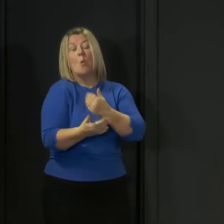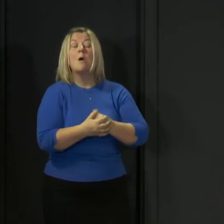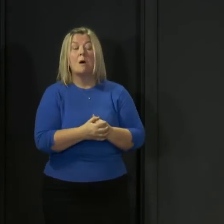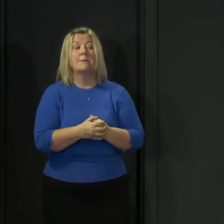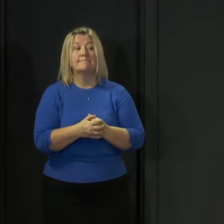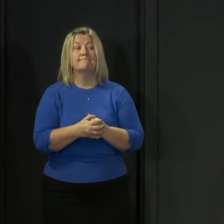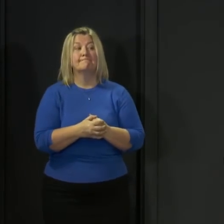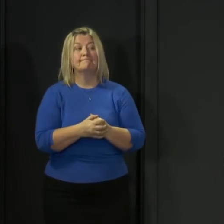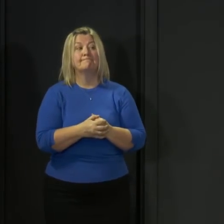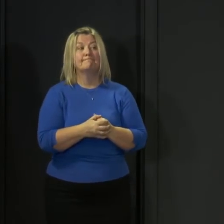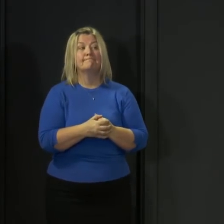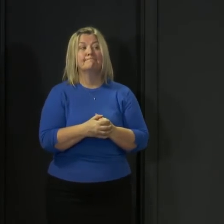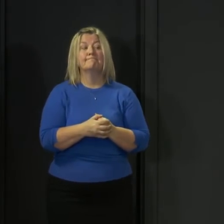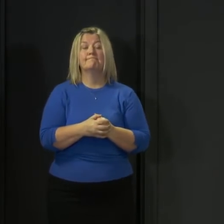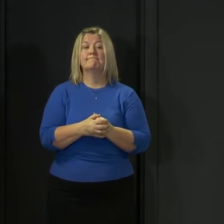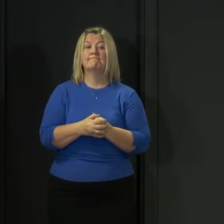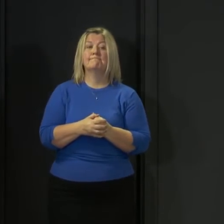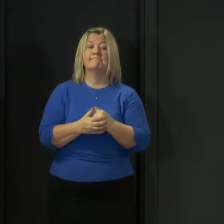are raised in it